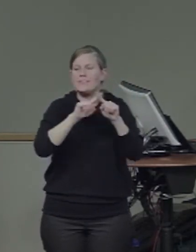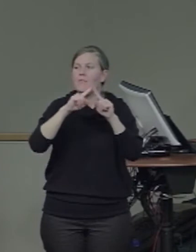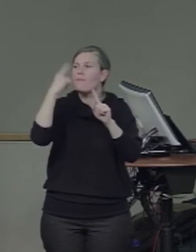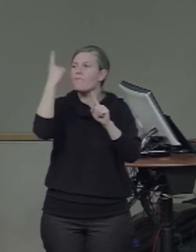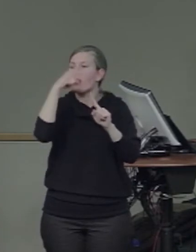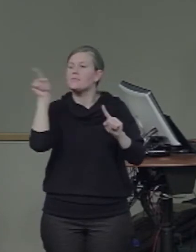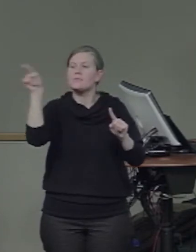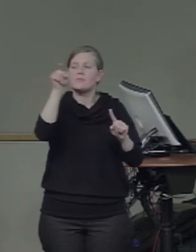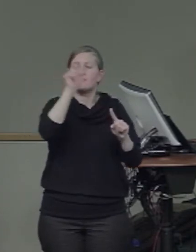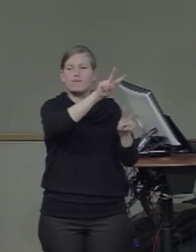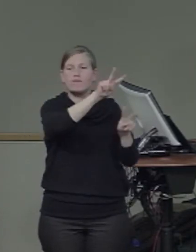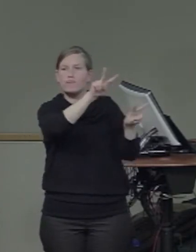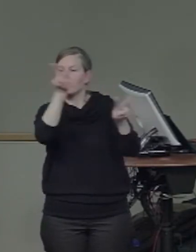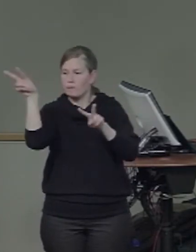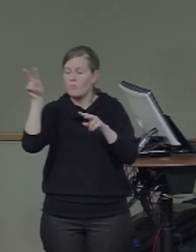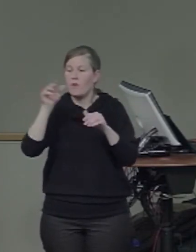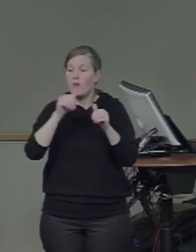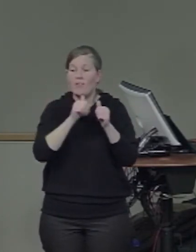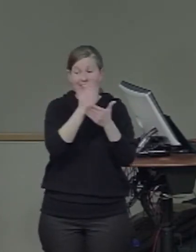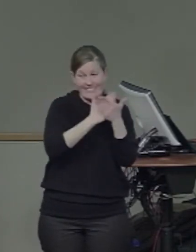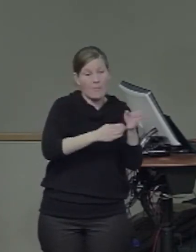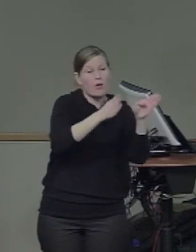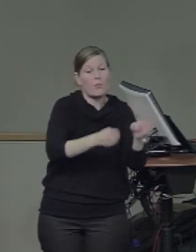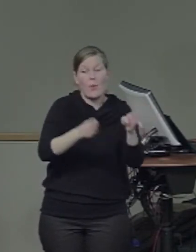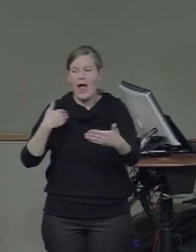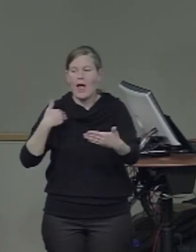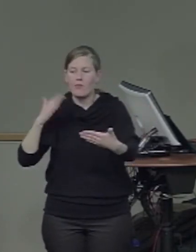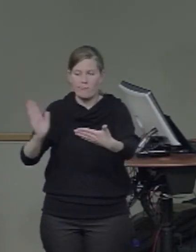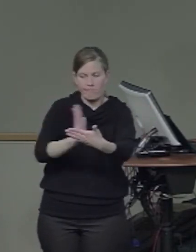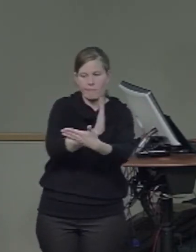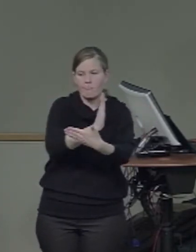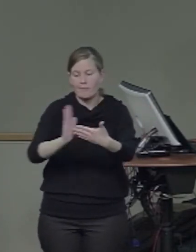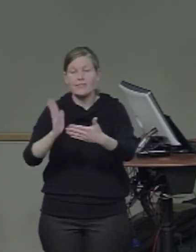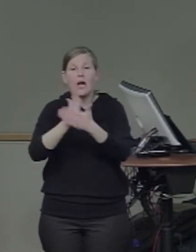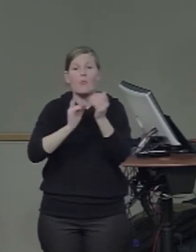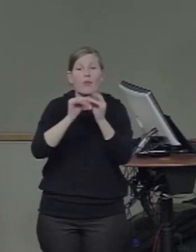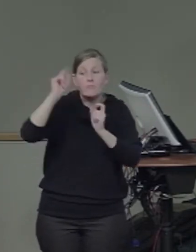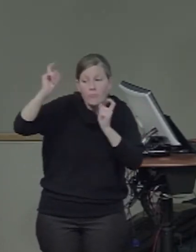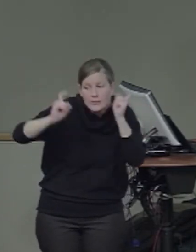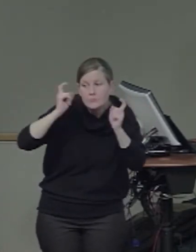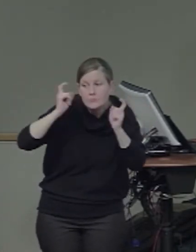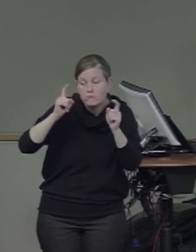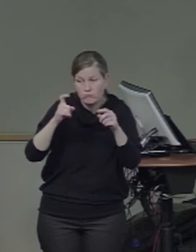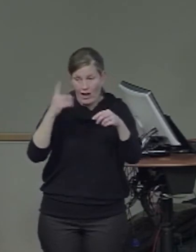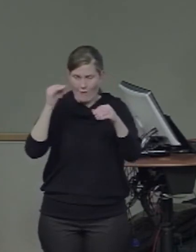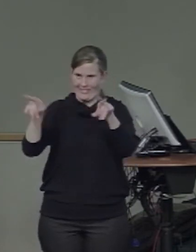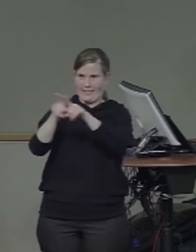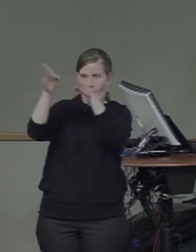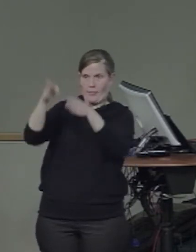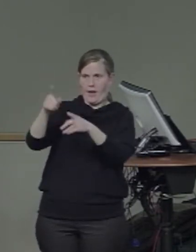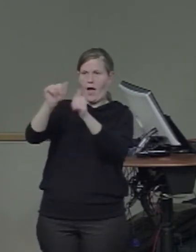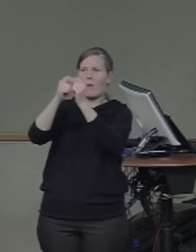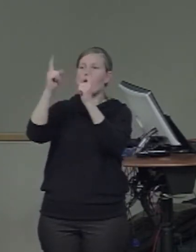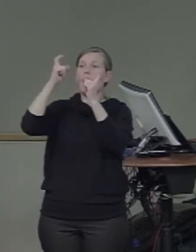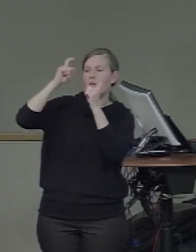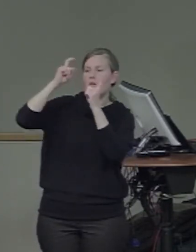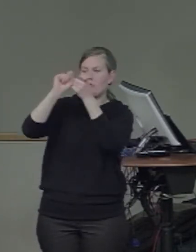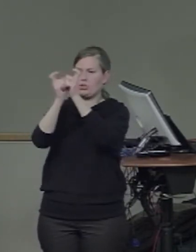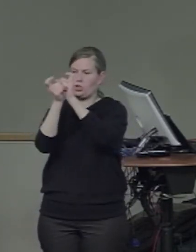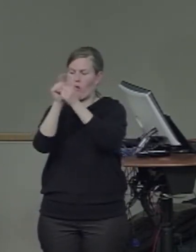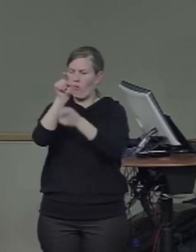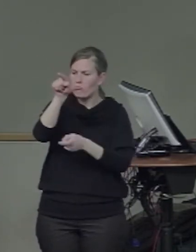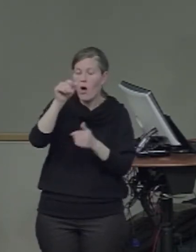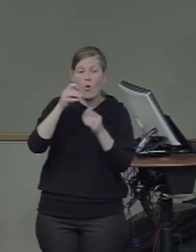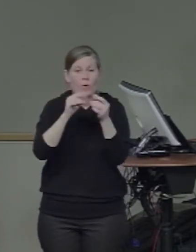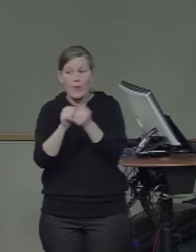individual across variations in expression, or the identities of letter strings across variations in font.